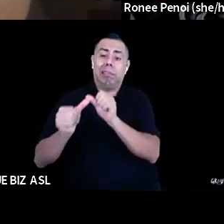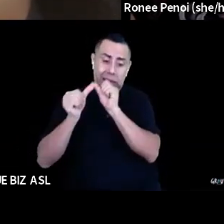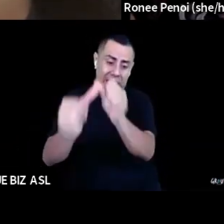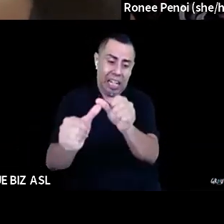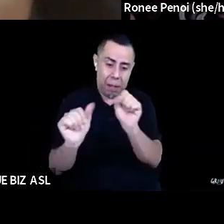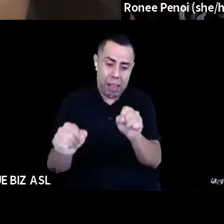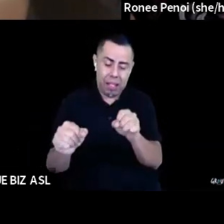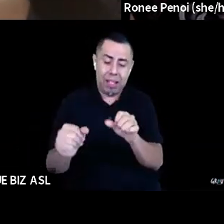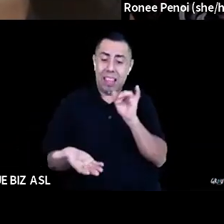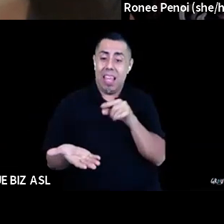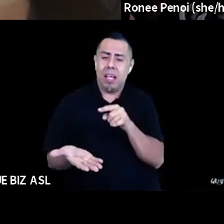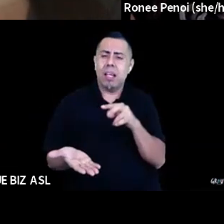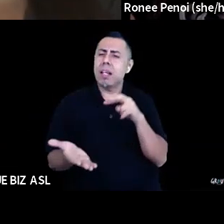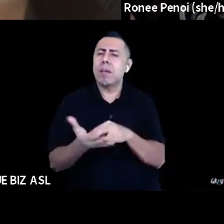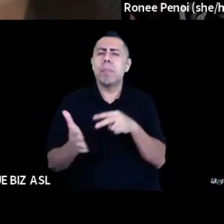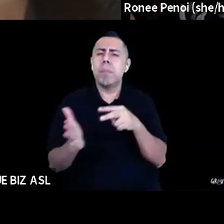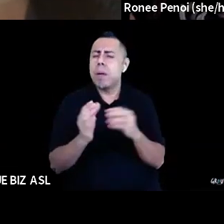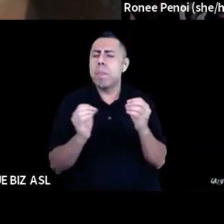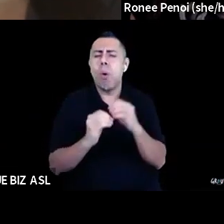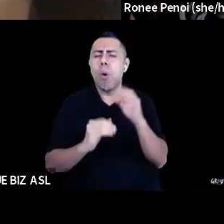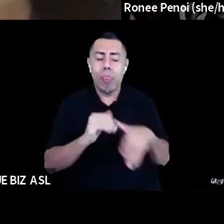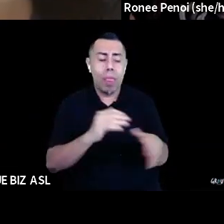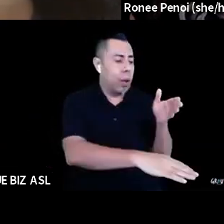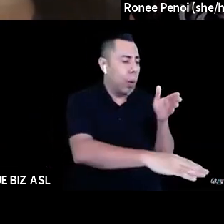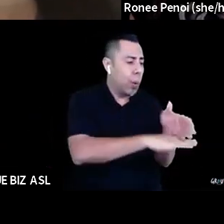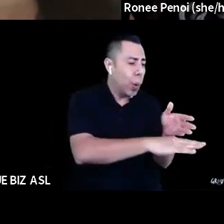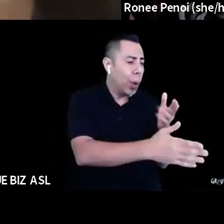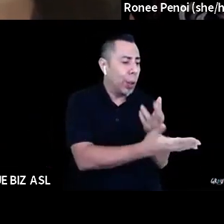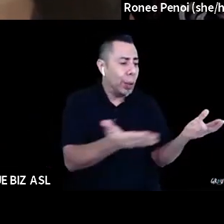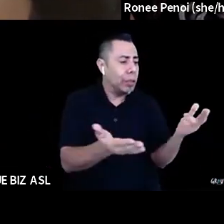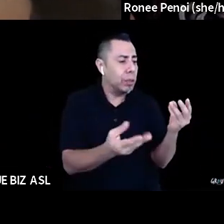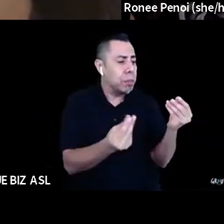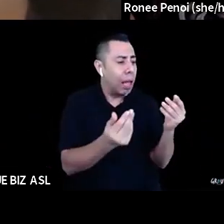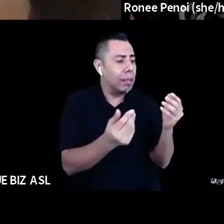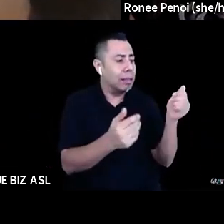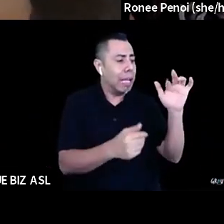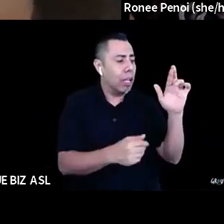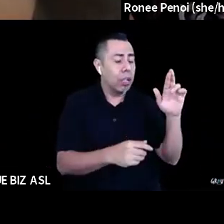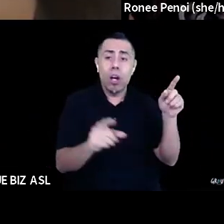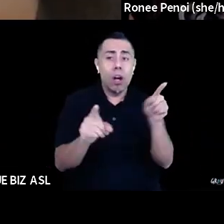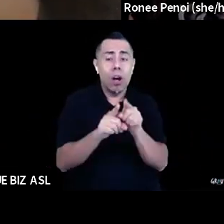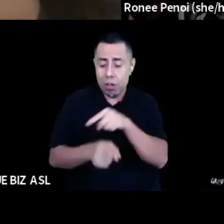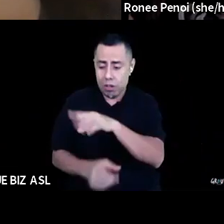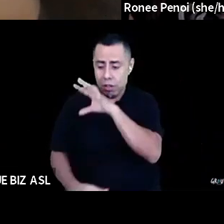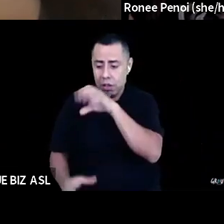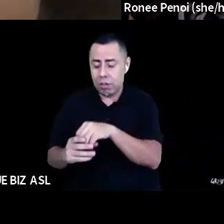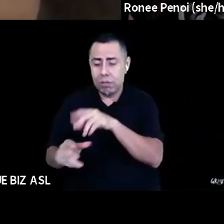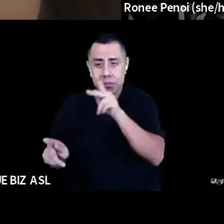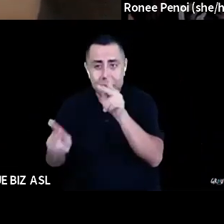resources, plants, air, but also people, time, relationships, um,